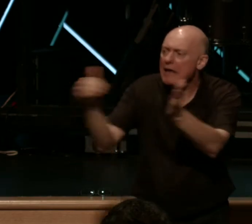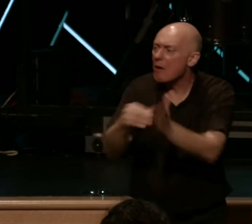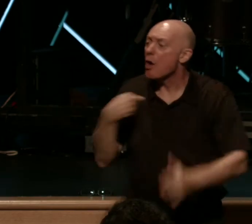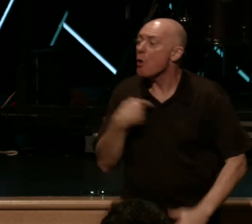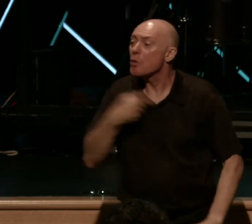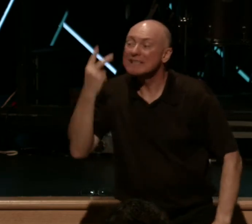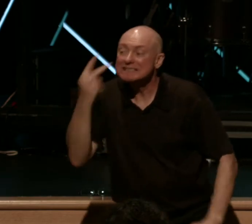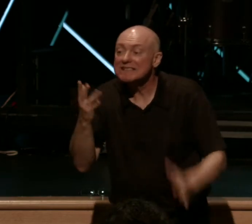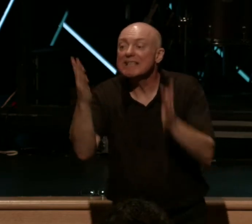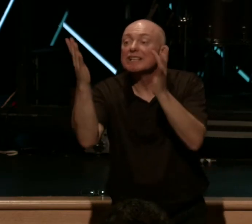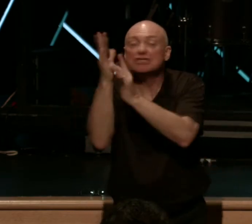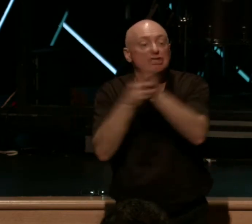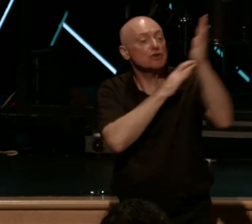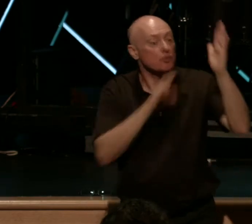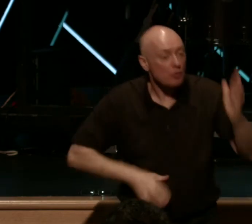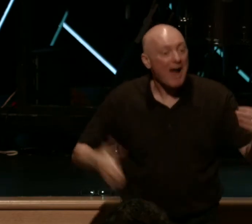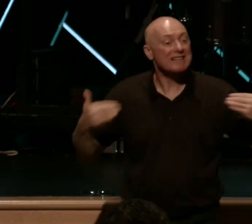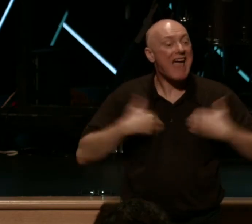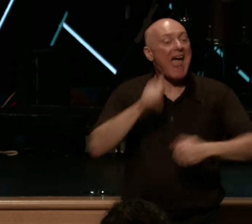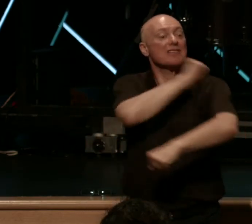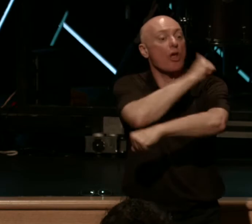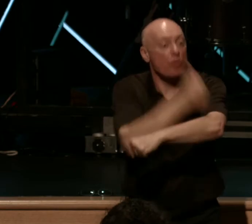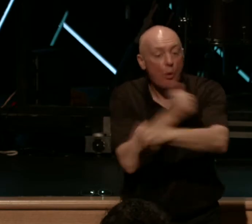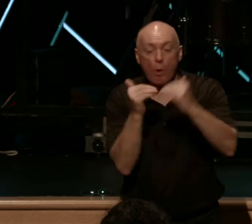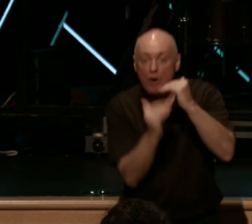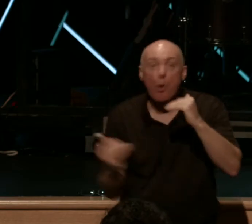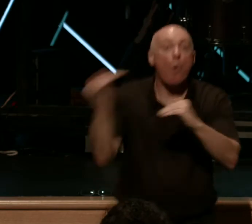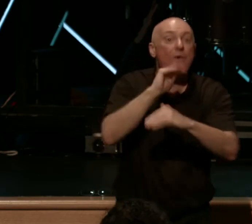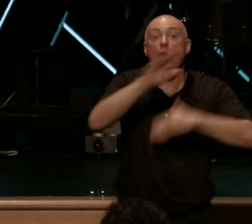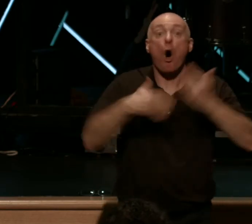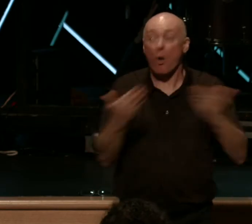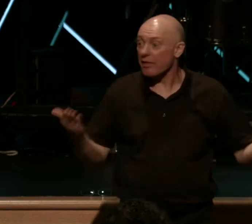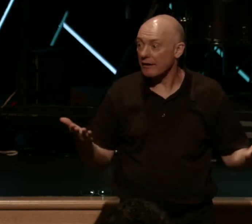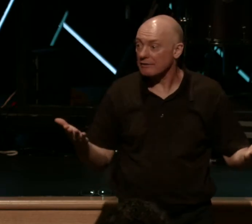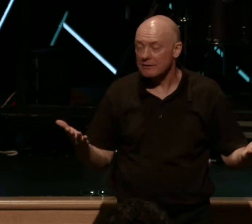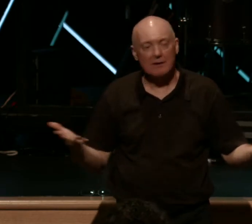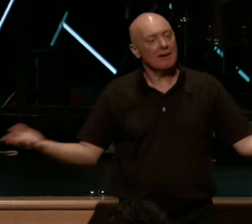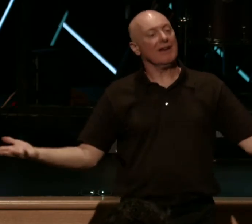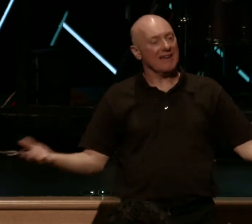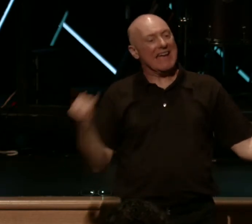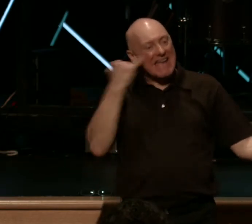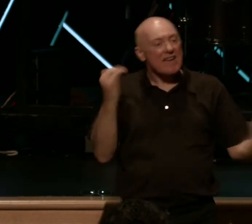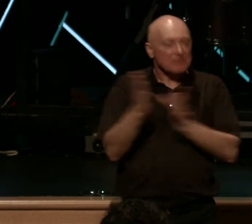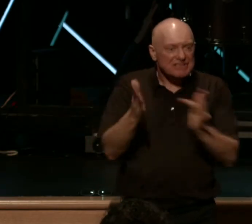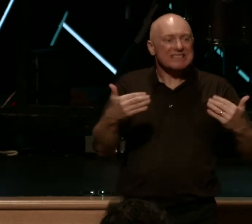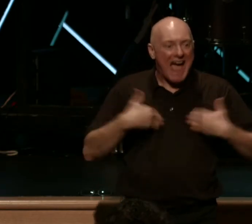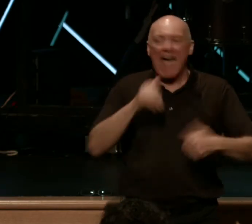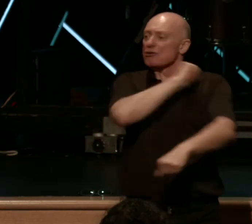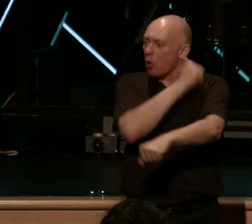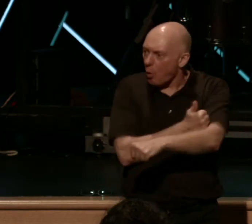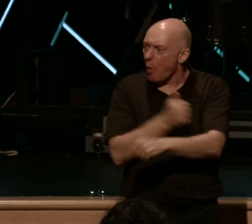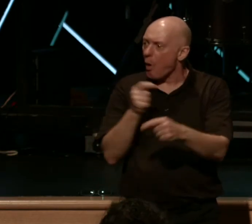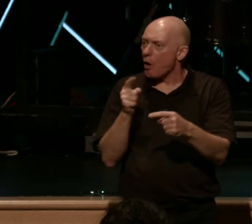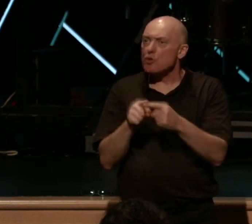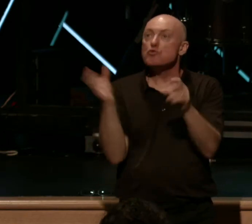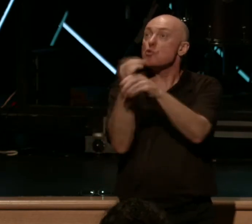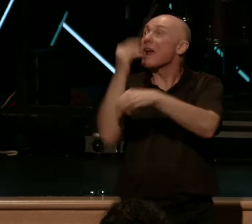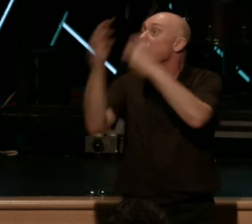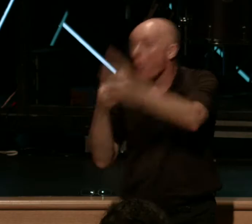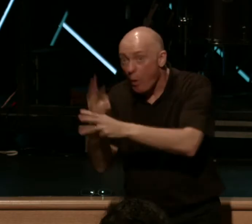Jesus Christ has authority over all things. Don't you think if Jesus has authority to create the world, to put the